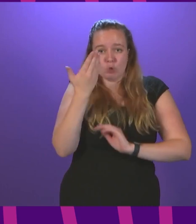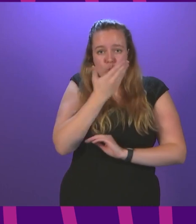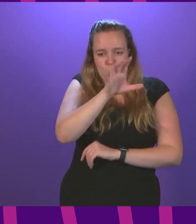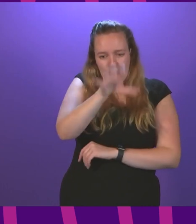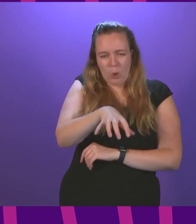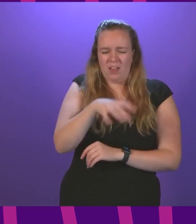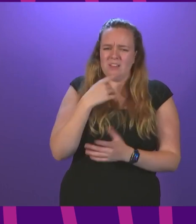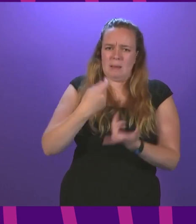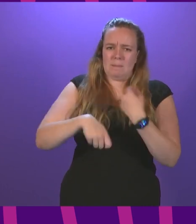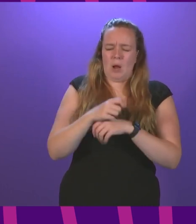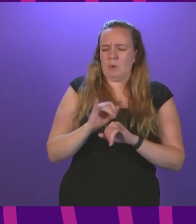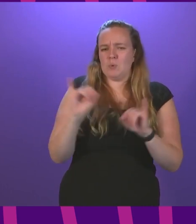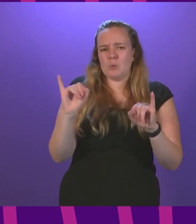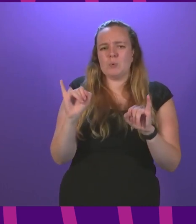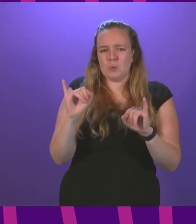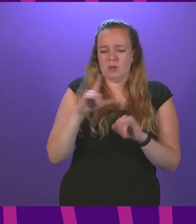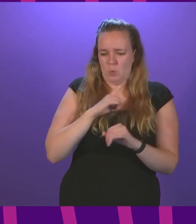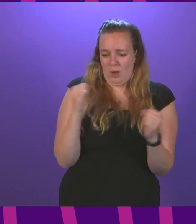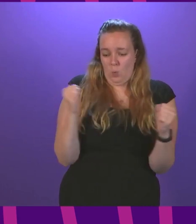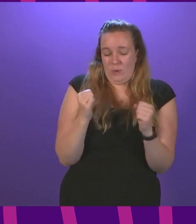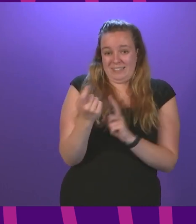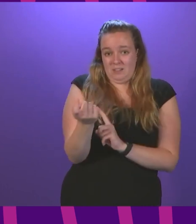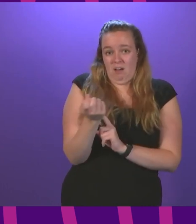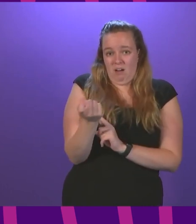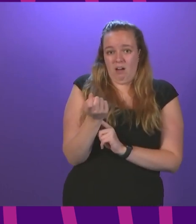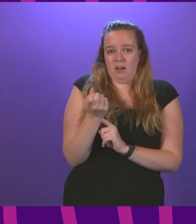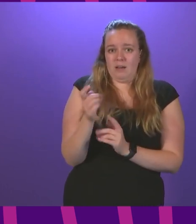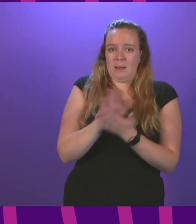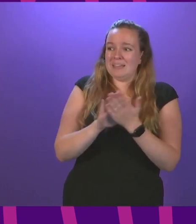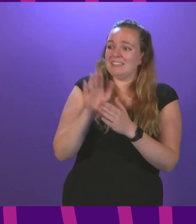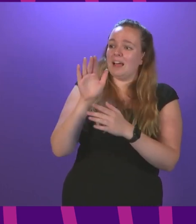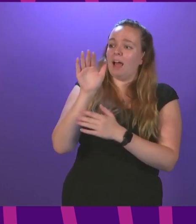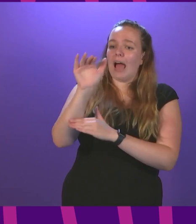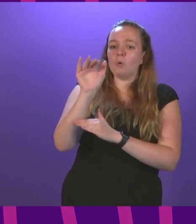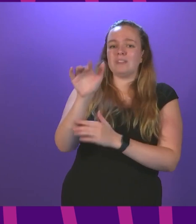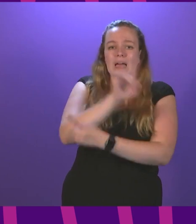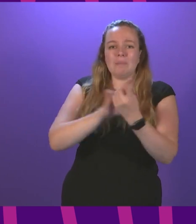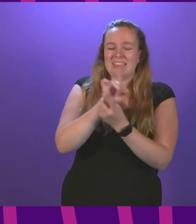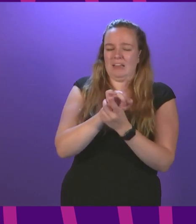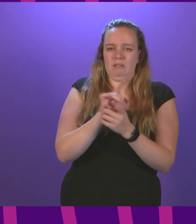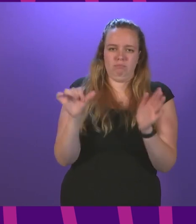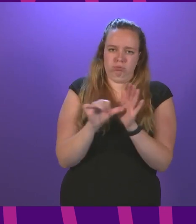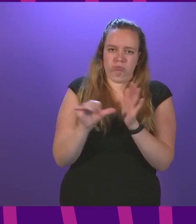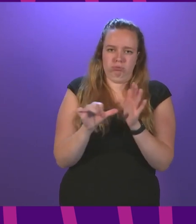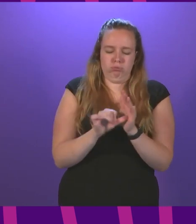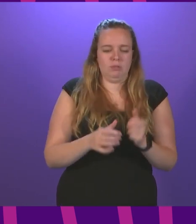this is becoming especially pressing as winter comes forward and makes meeting outdoors impracticable first minister well let me